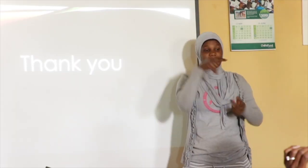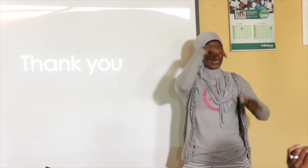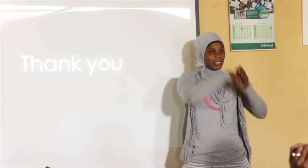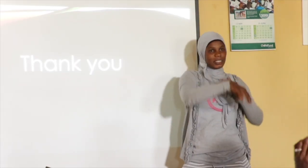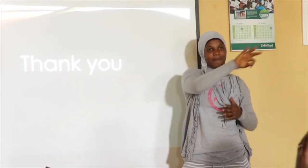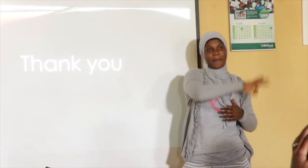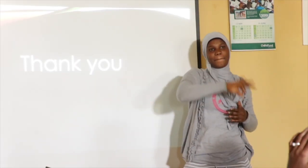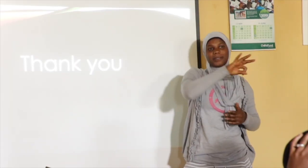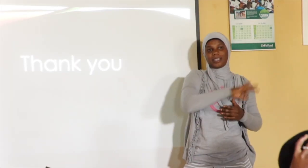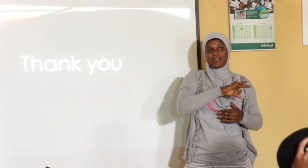advocacy works.